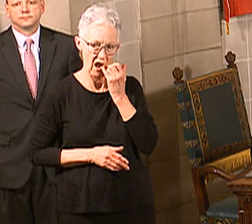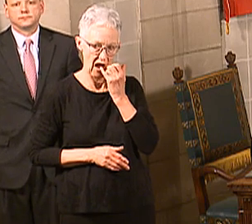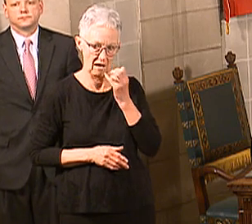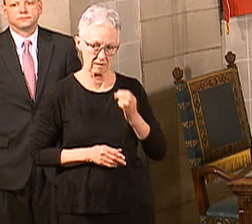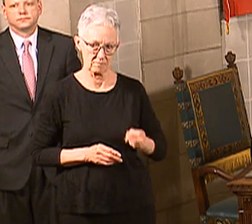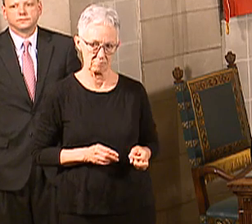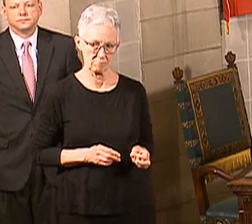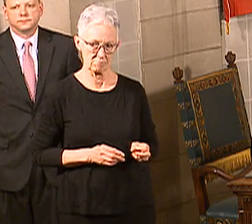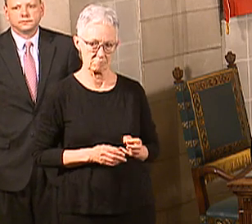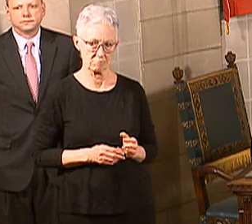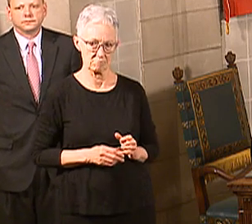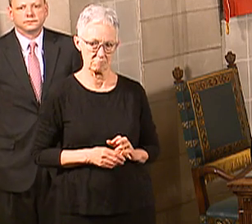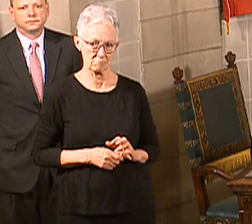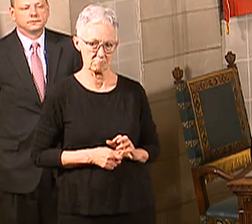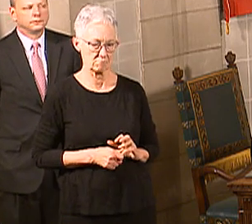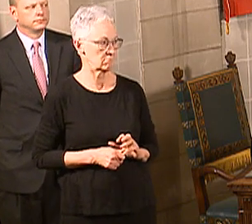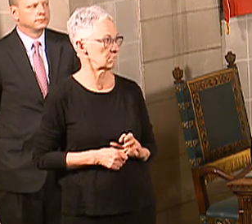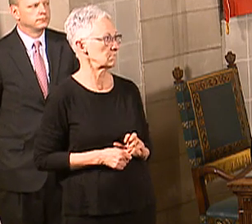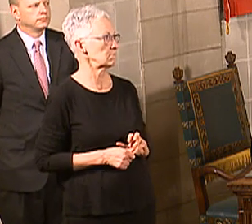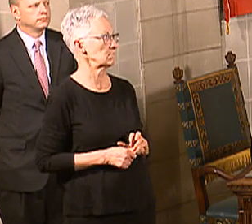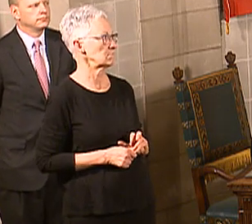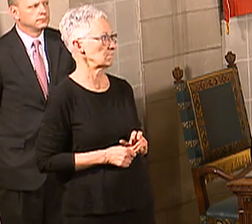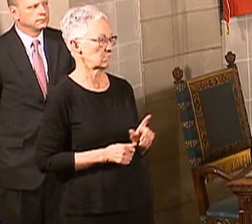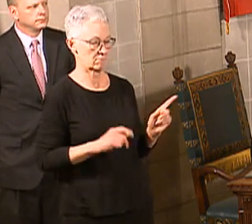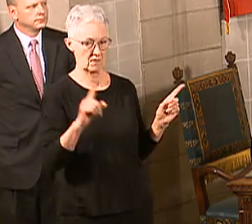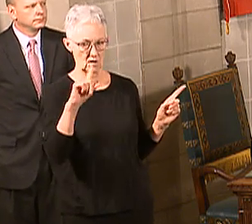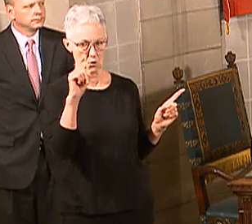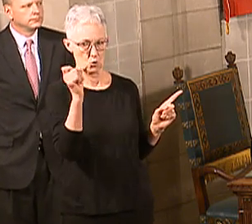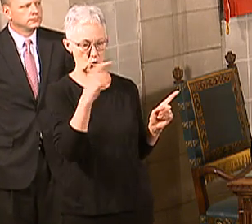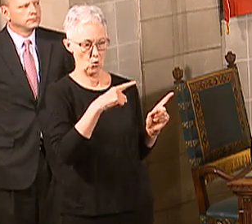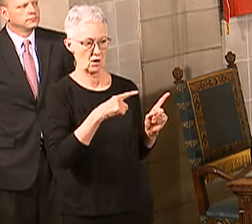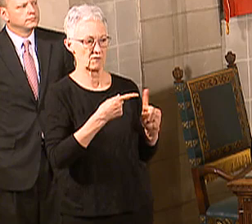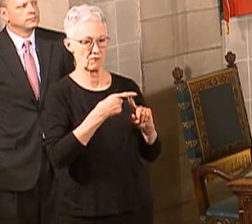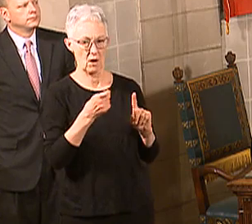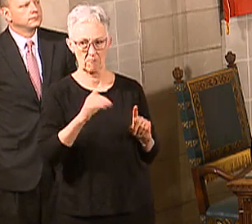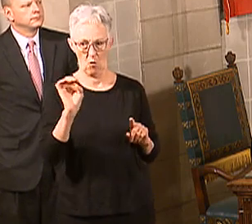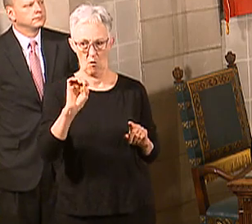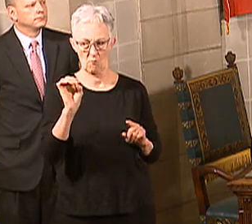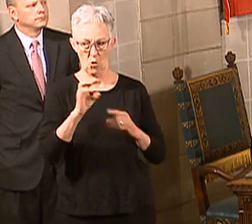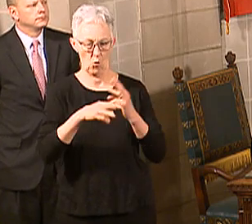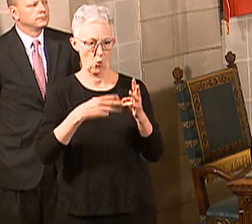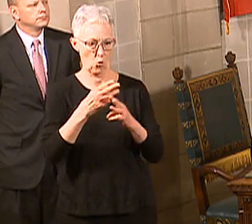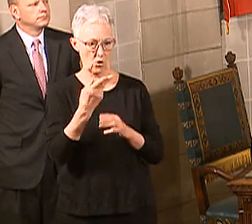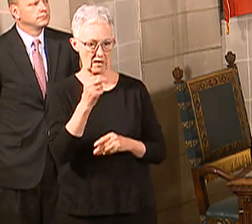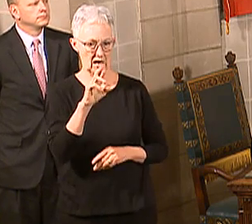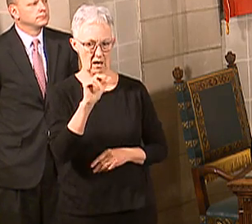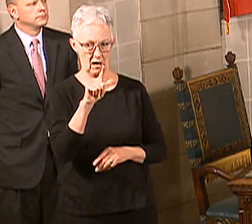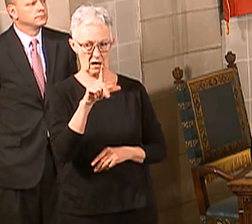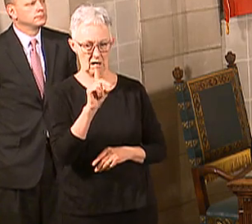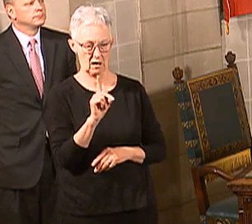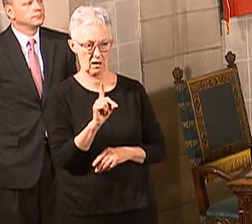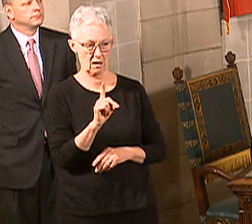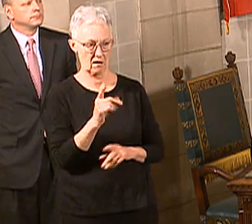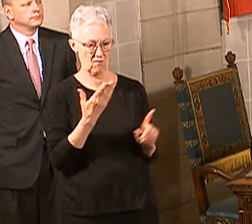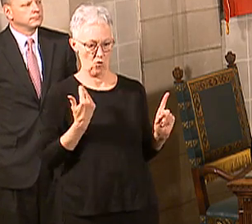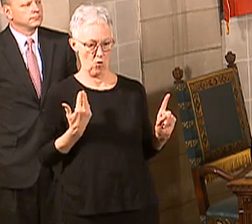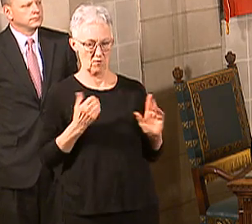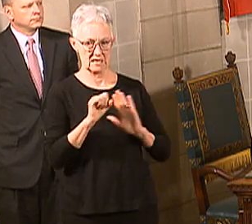areas. how can't they work in the first? So the question from Paul Hamill at the Omaha World Herald was a former state senator said, when will